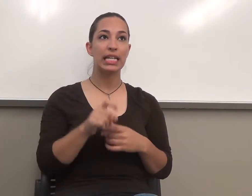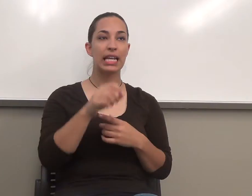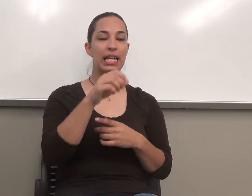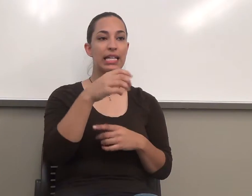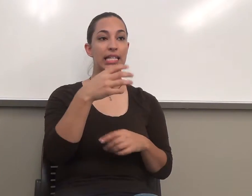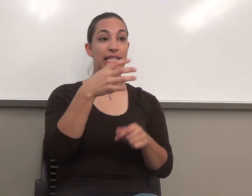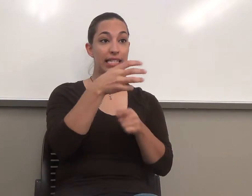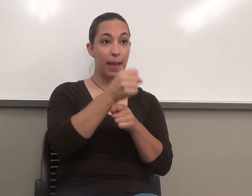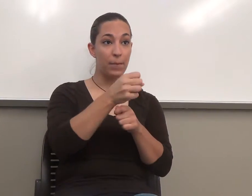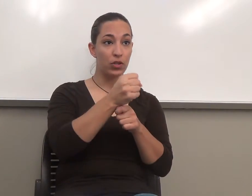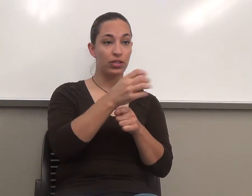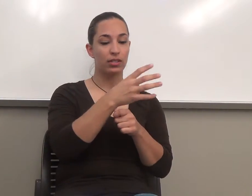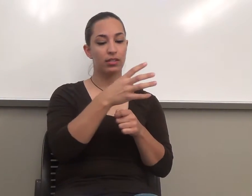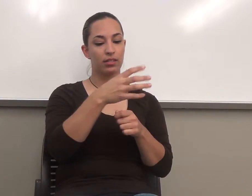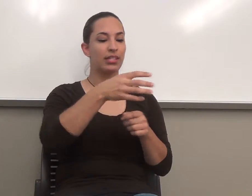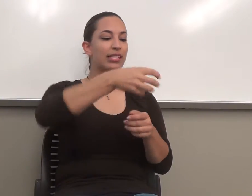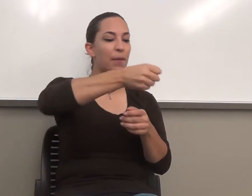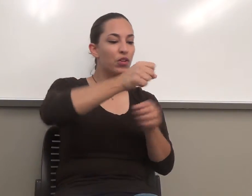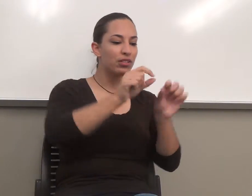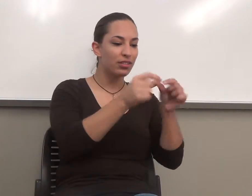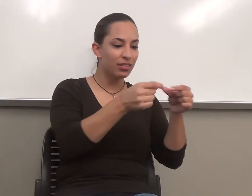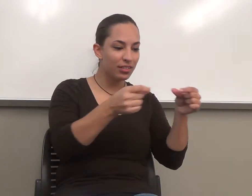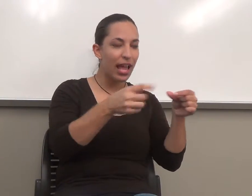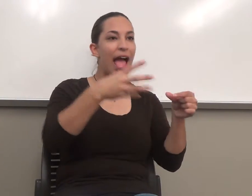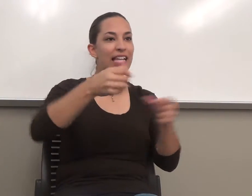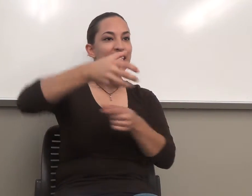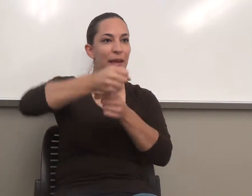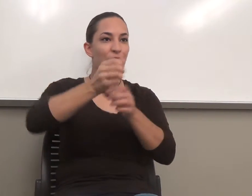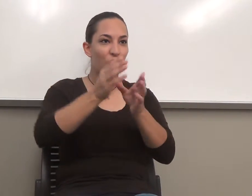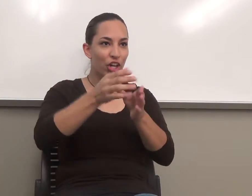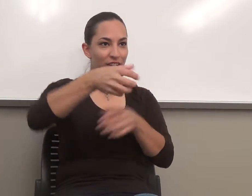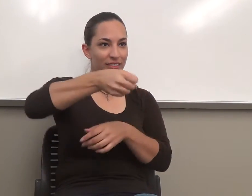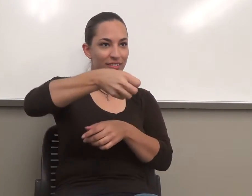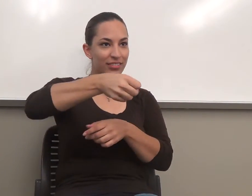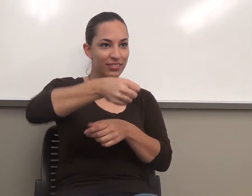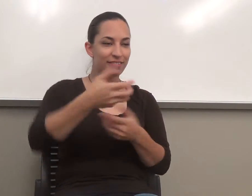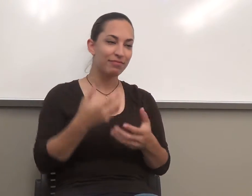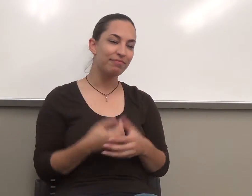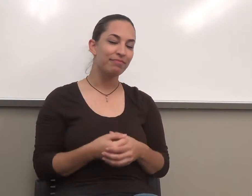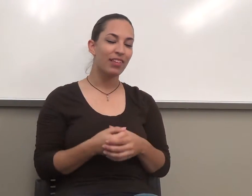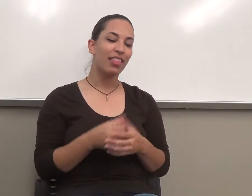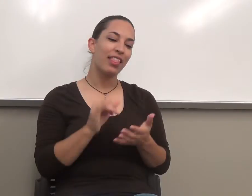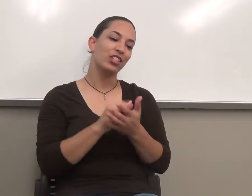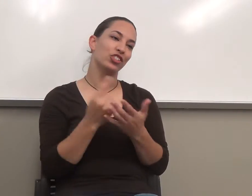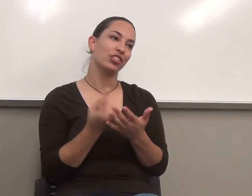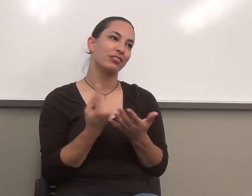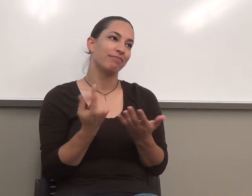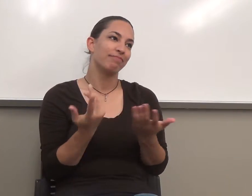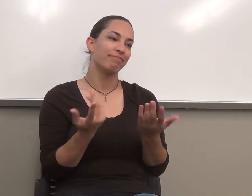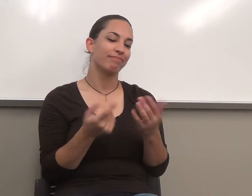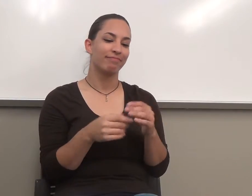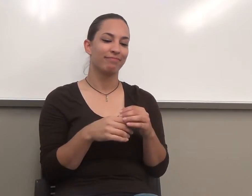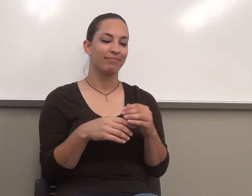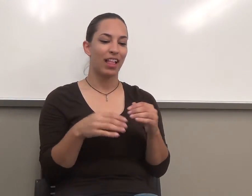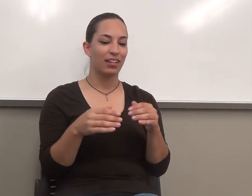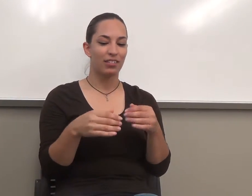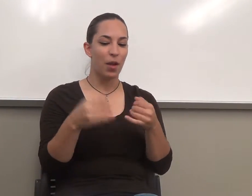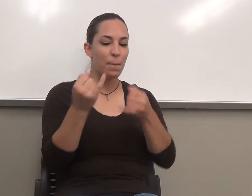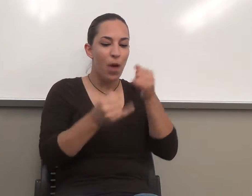stapler. Okay? That's just a bottom line rule for any college